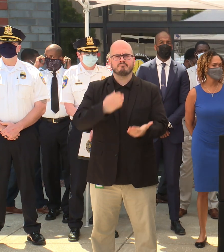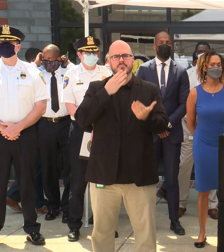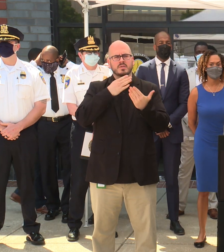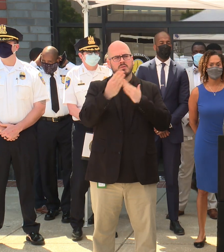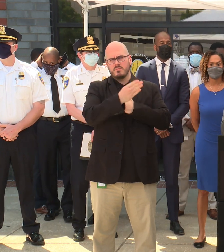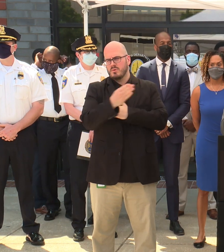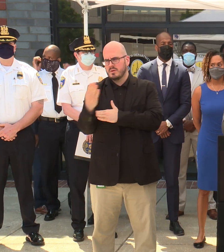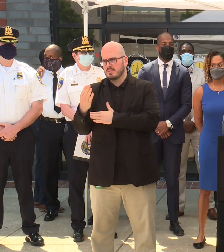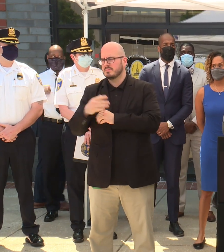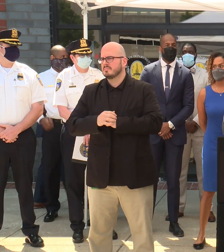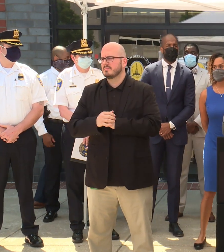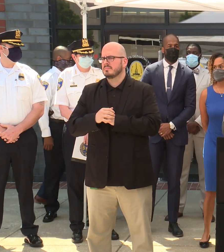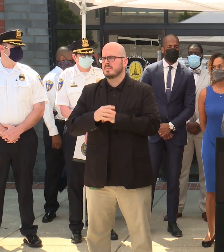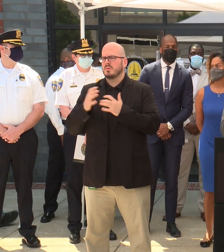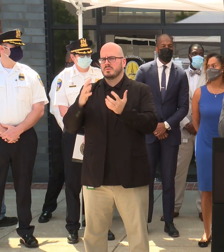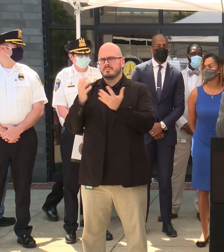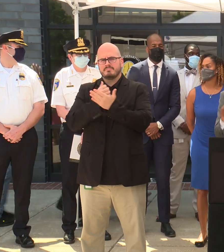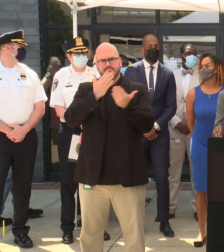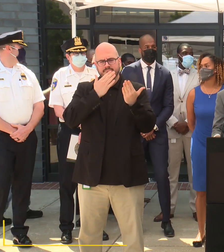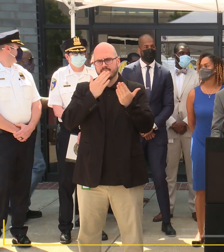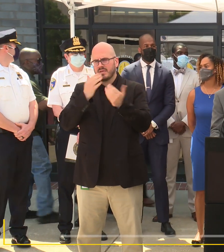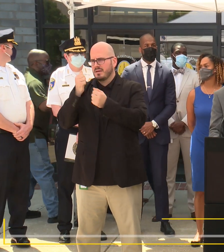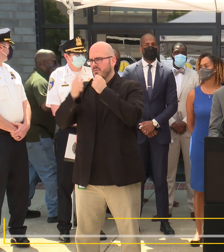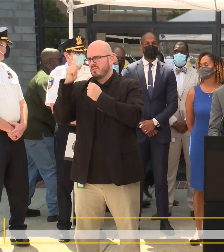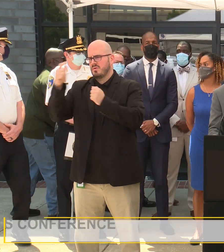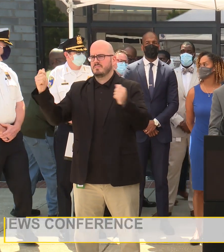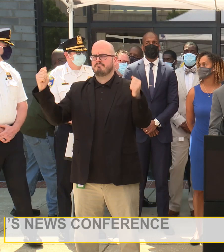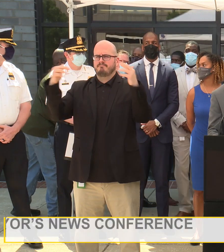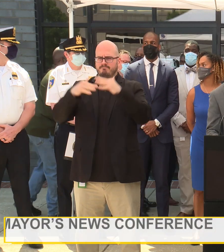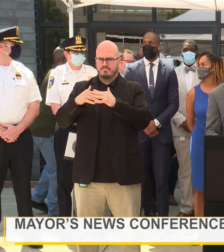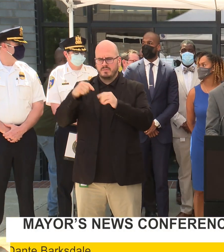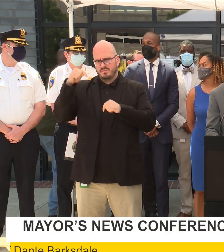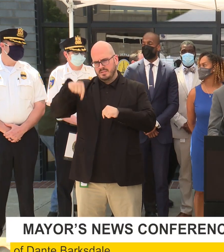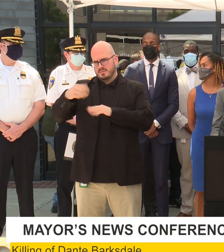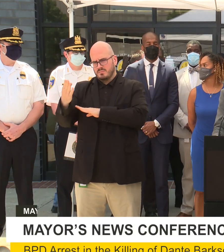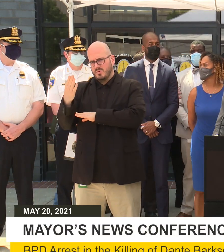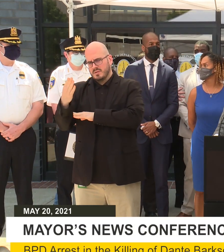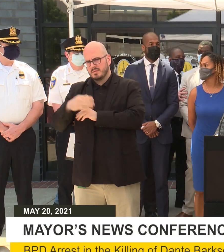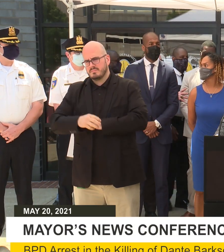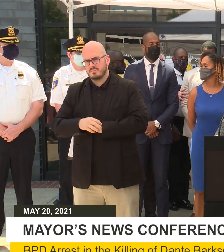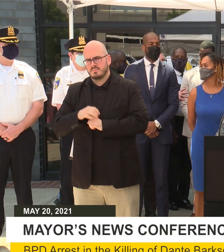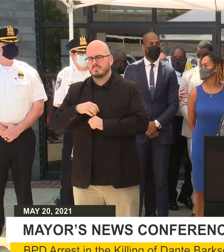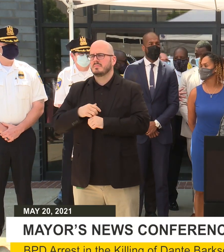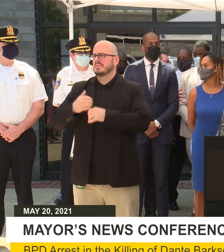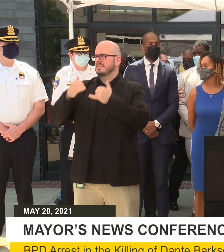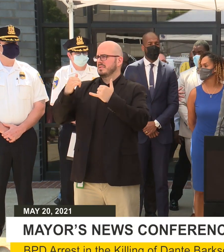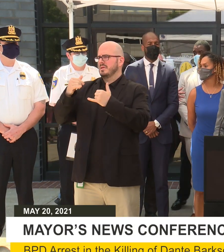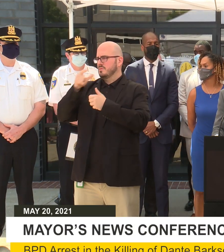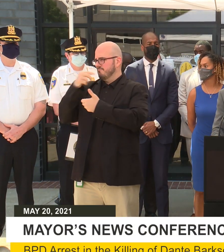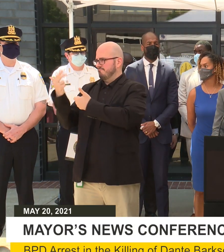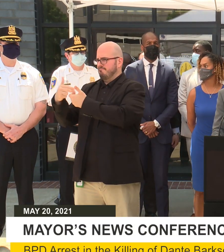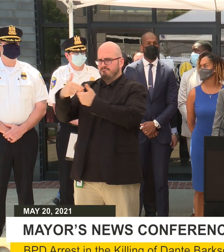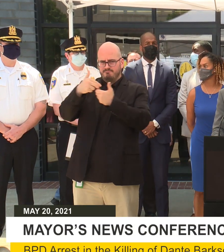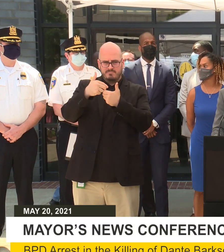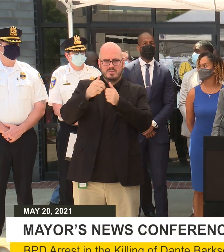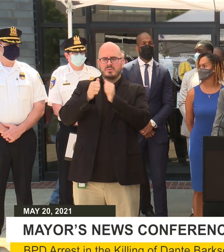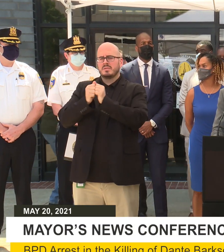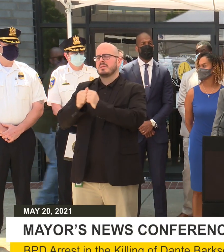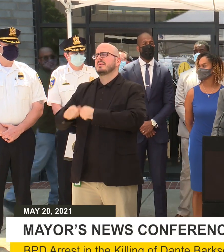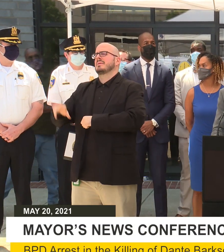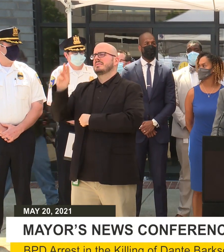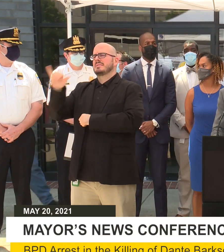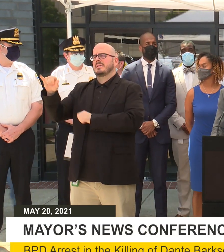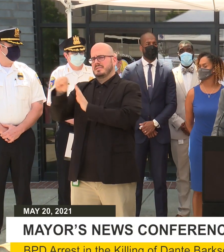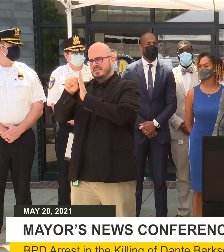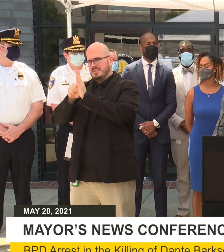I want to thank everyone for coming out of this this morning. We are joined today by our city state's